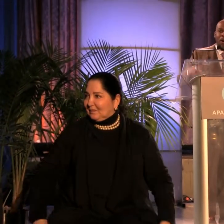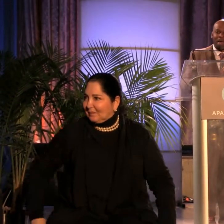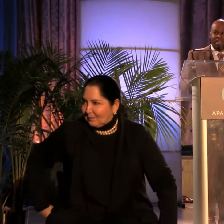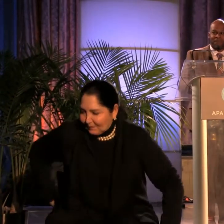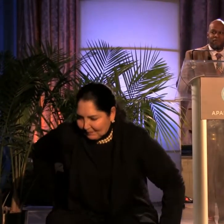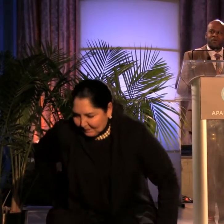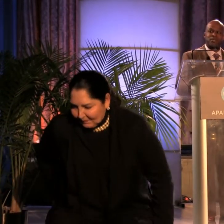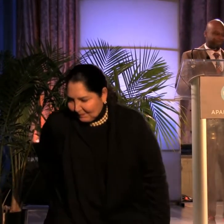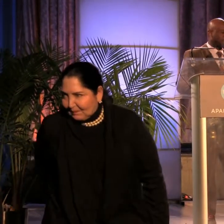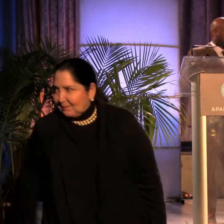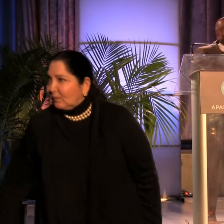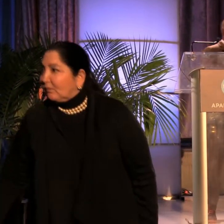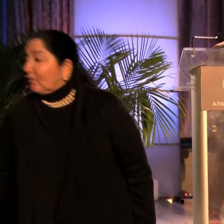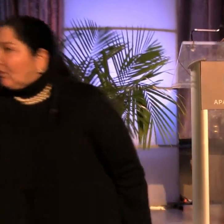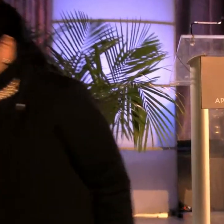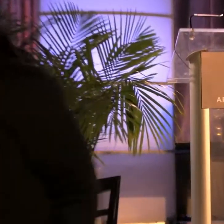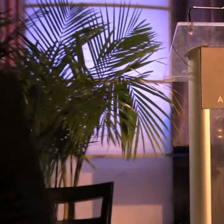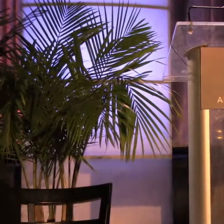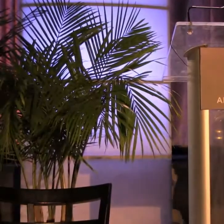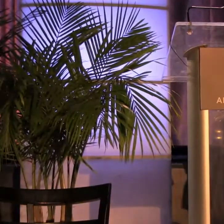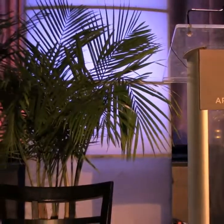Come on back up, folks, please.